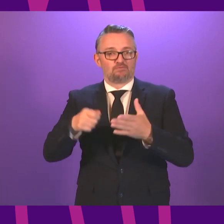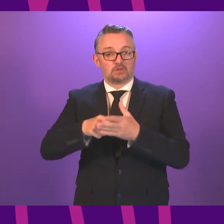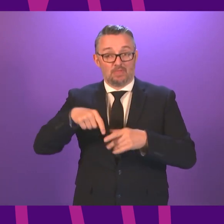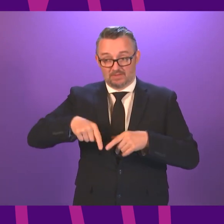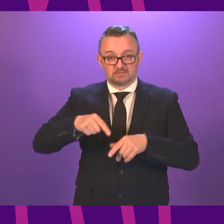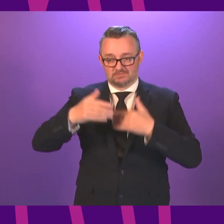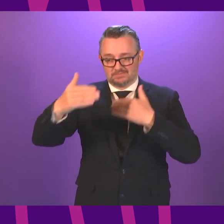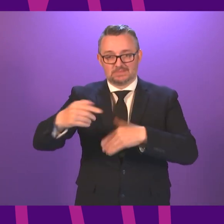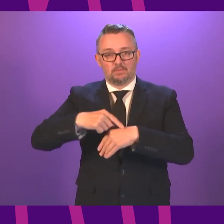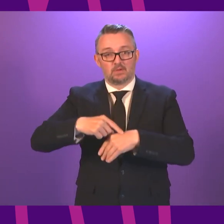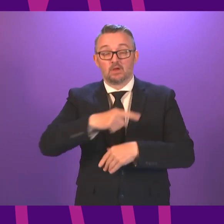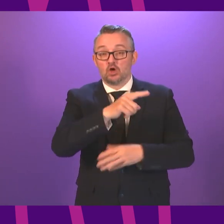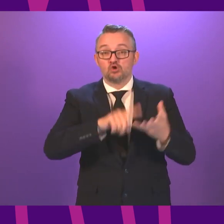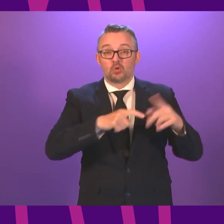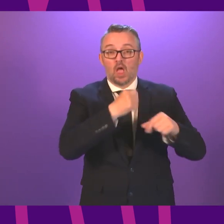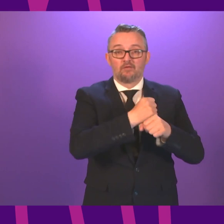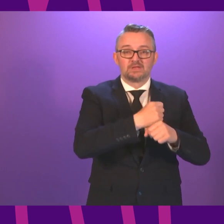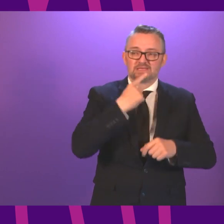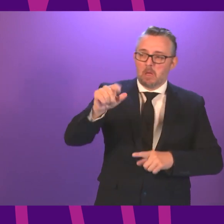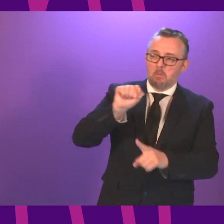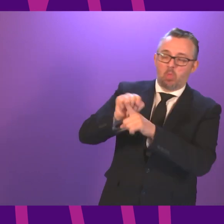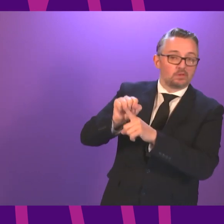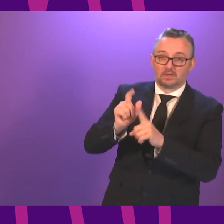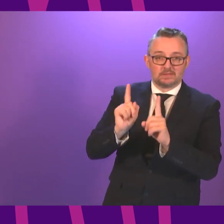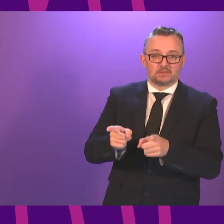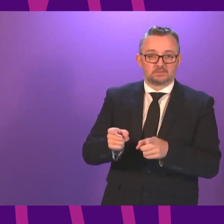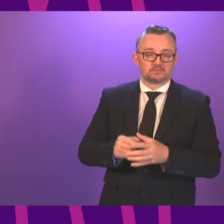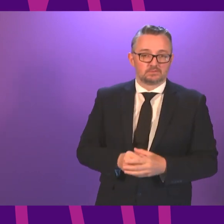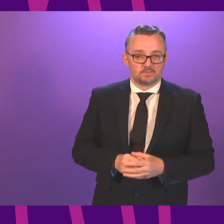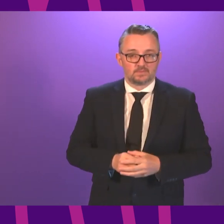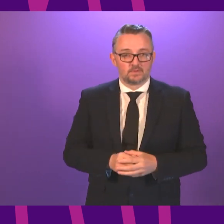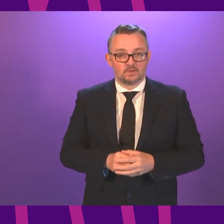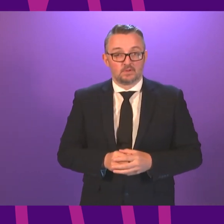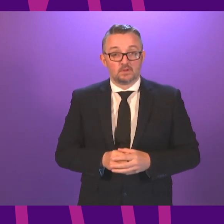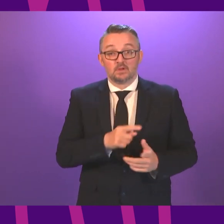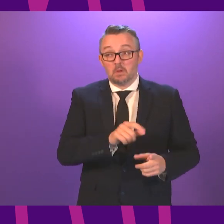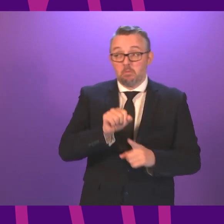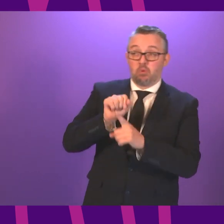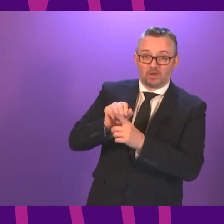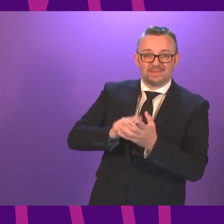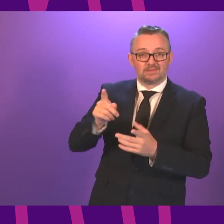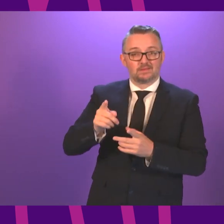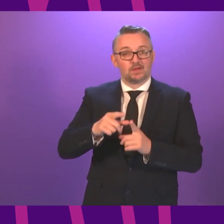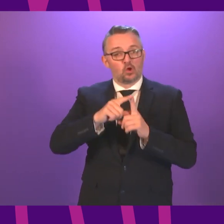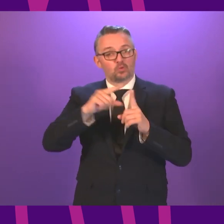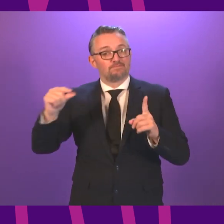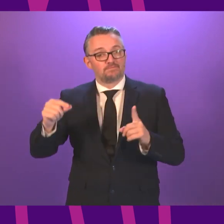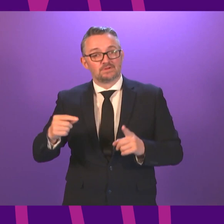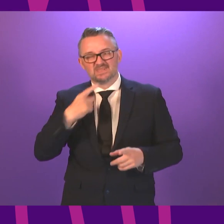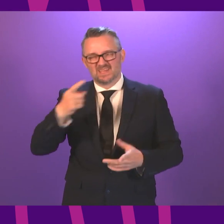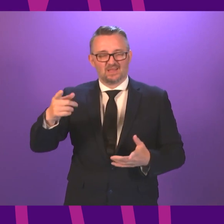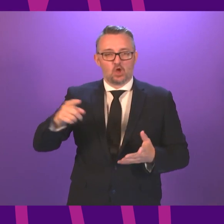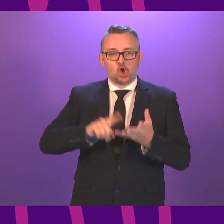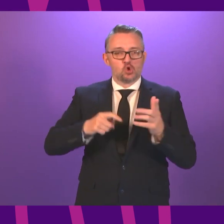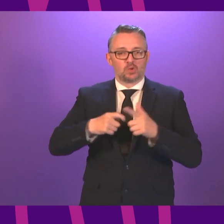for the UK government seeking to block that mandate. To do so, I would suggest that the Tories no longer consider the UK